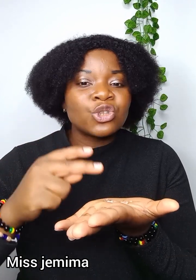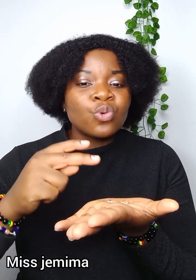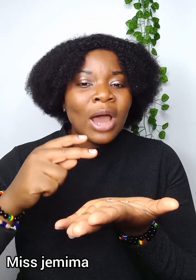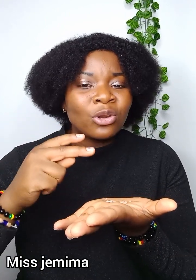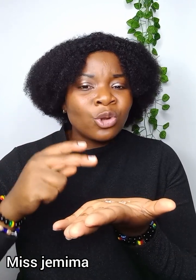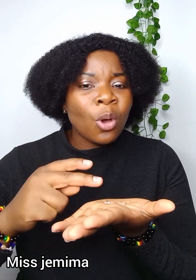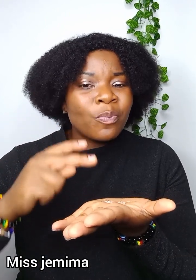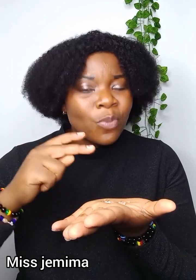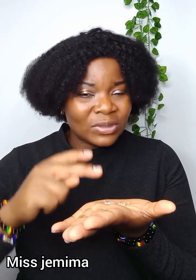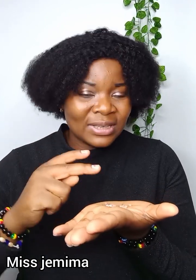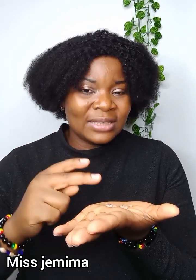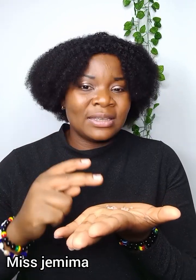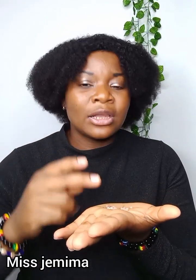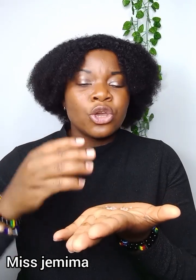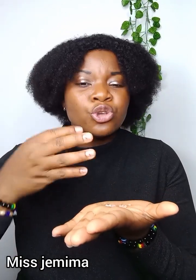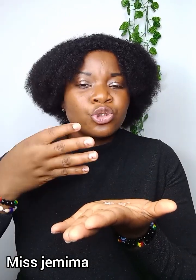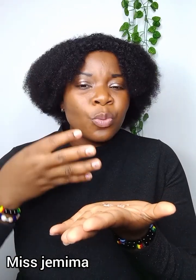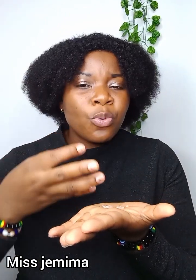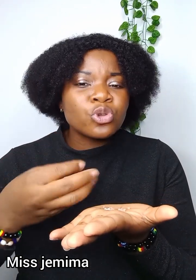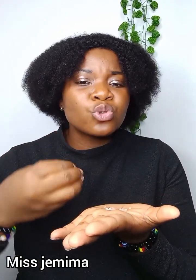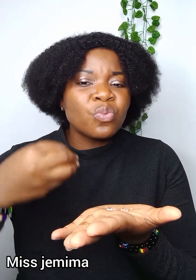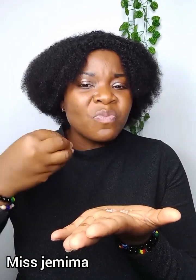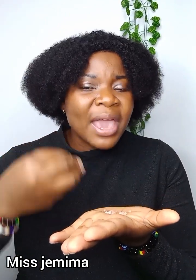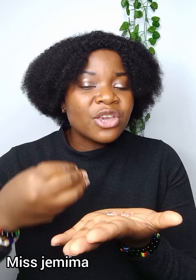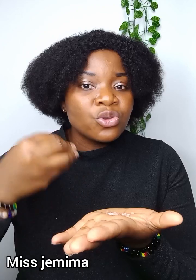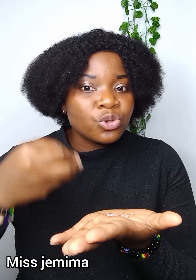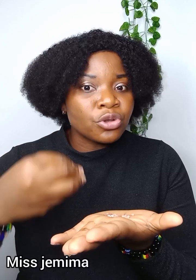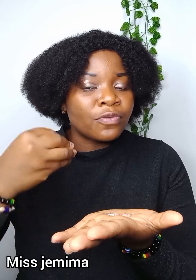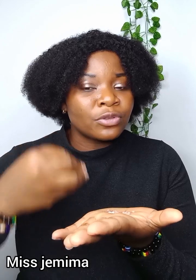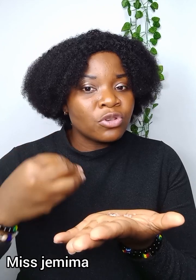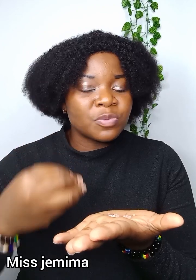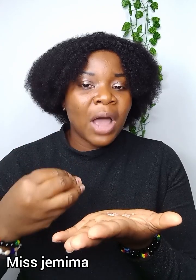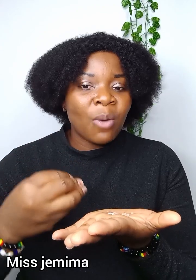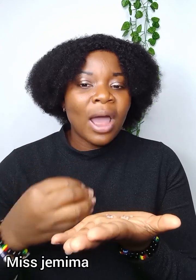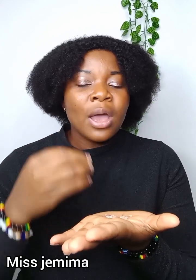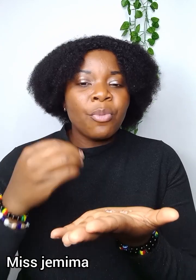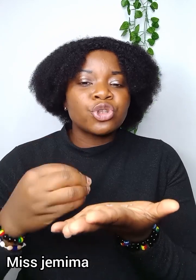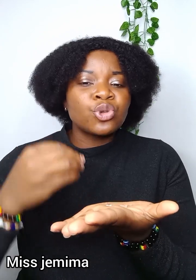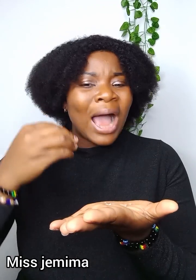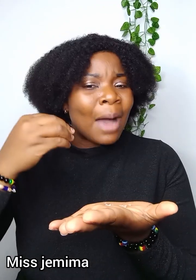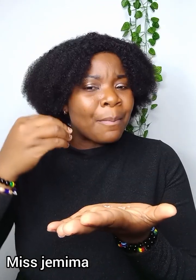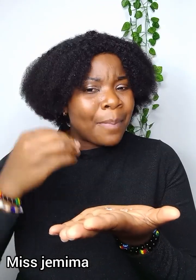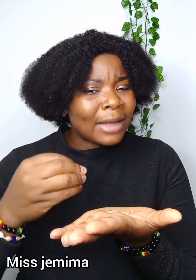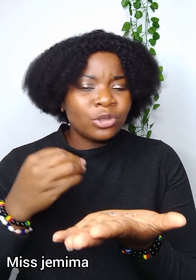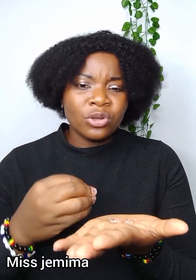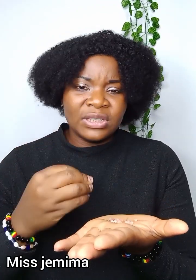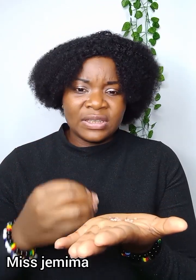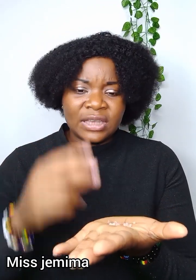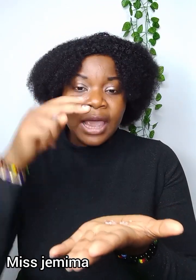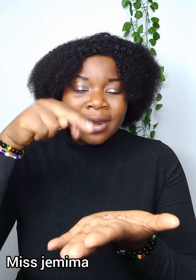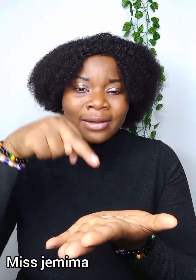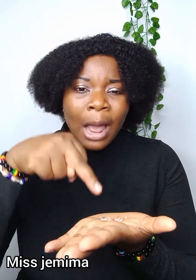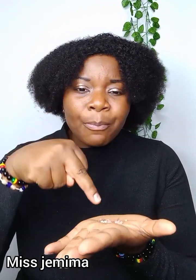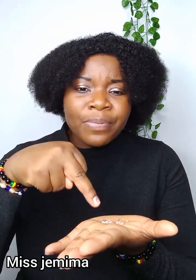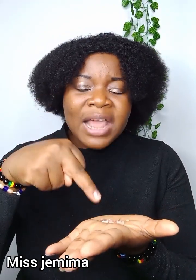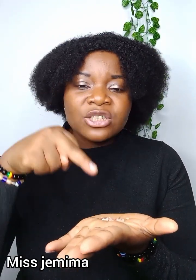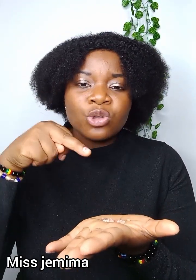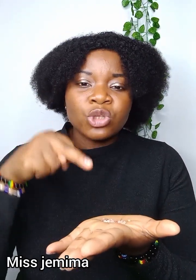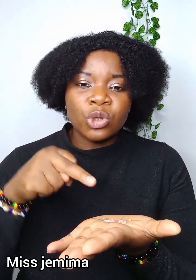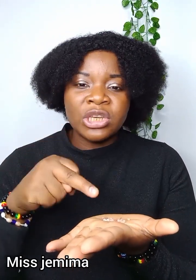you are not possessing you're supposed to make use of those power but you abandoned it now place salt on